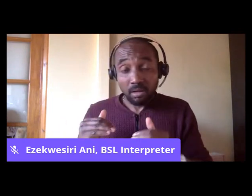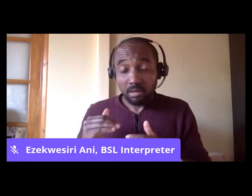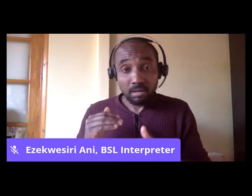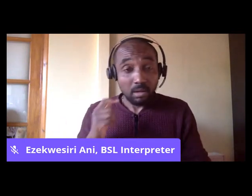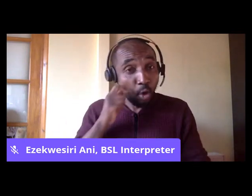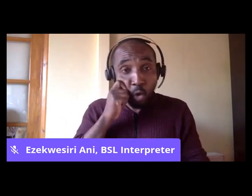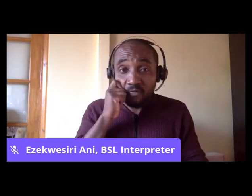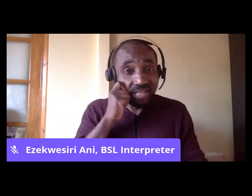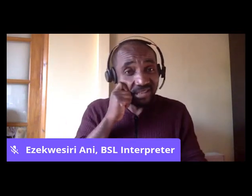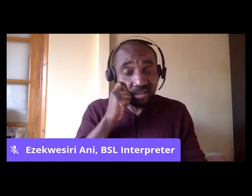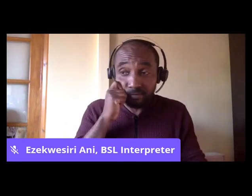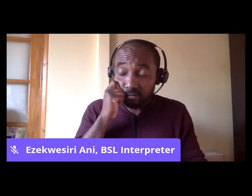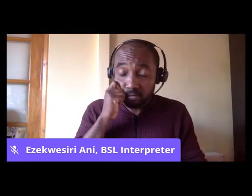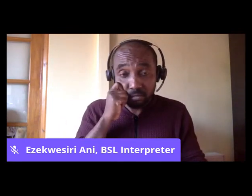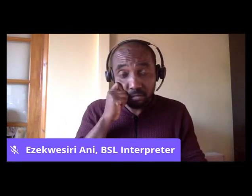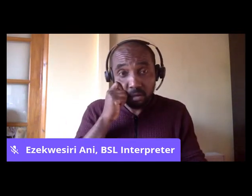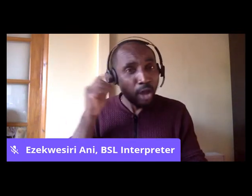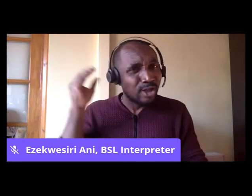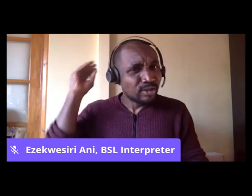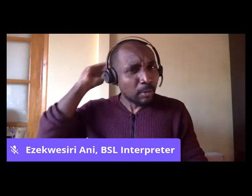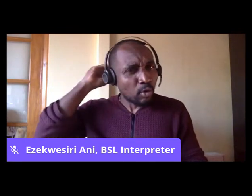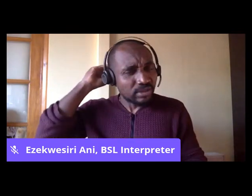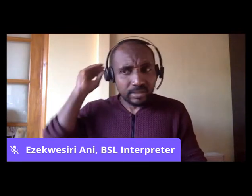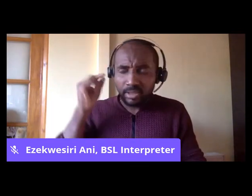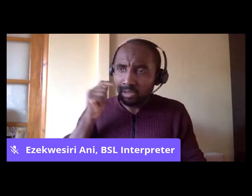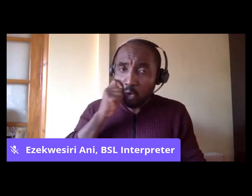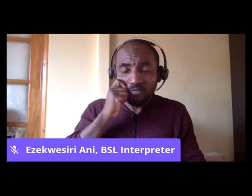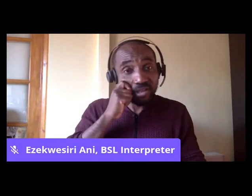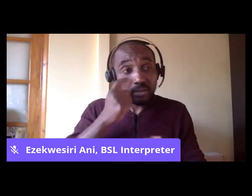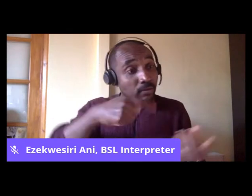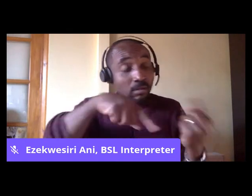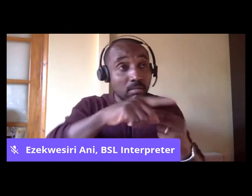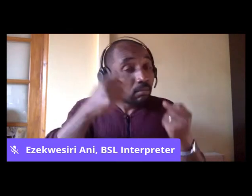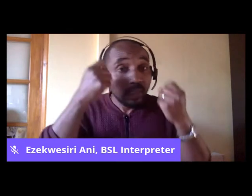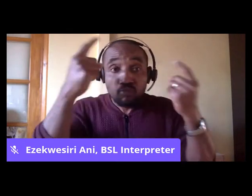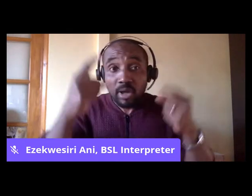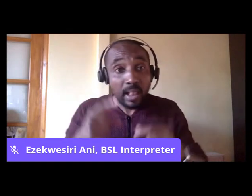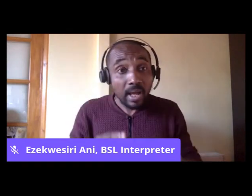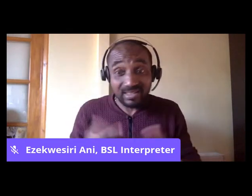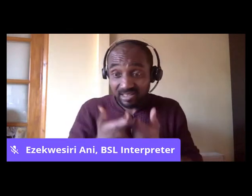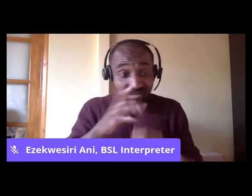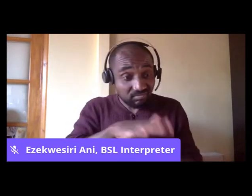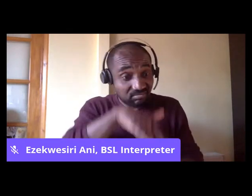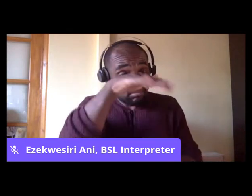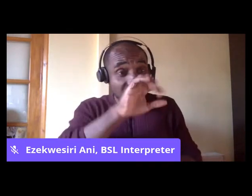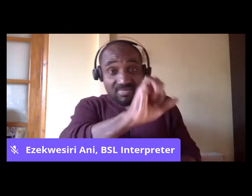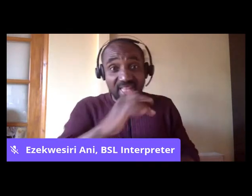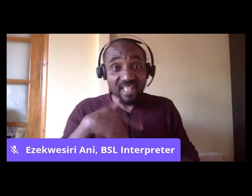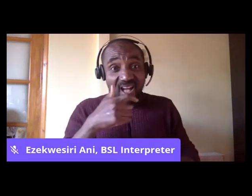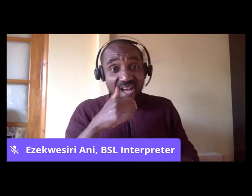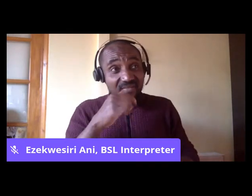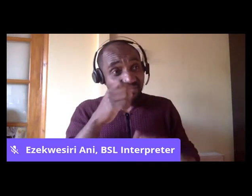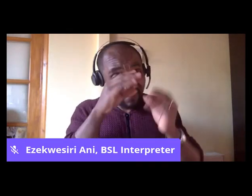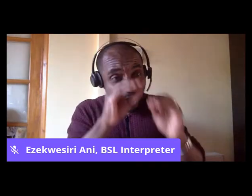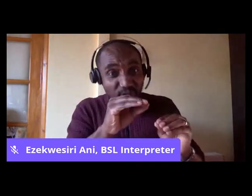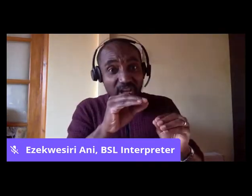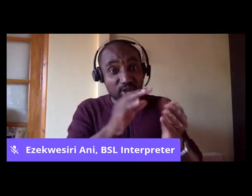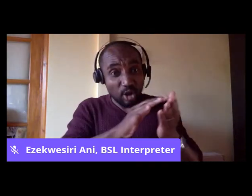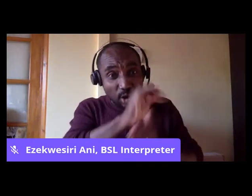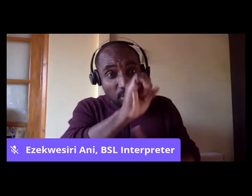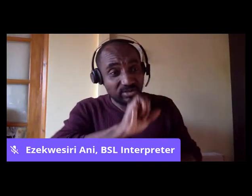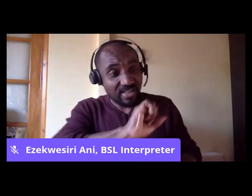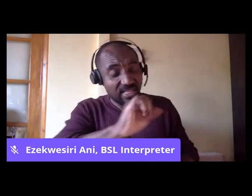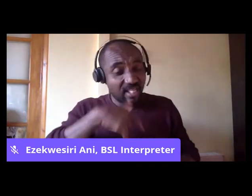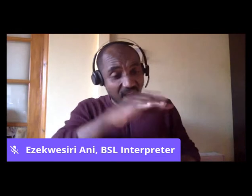terms unselfconsciously. Because people just didn't realize this is the way they had been brought up. This was the kind of education that they were given.